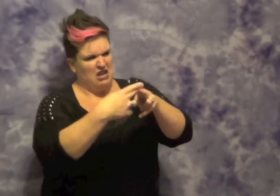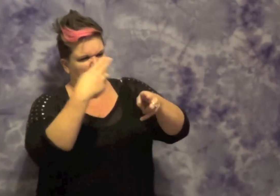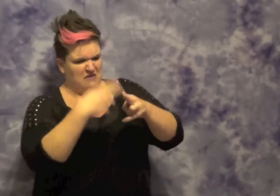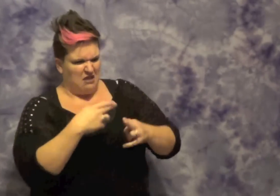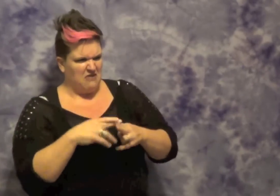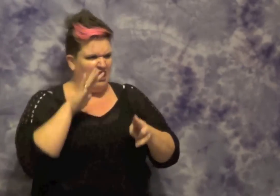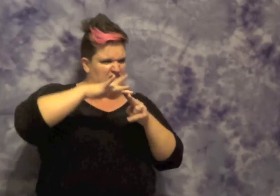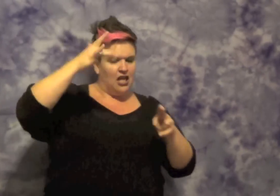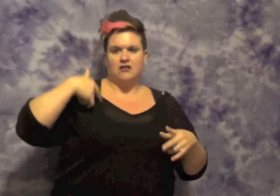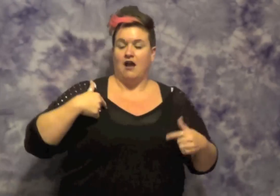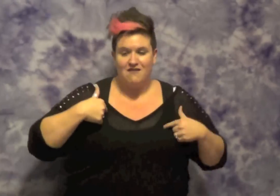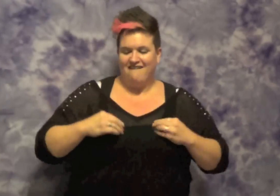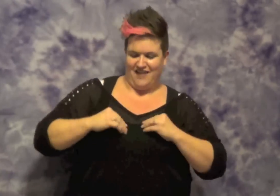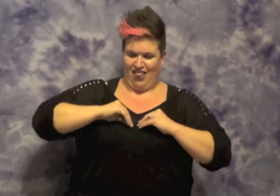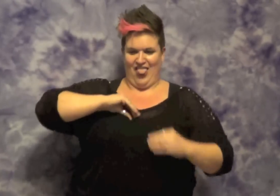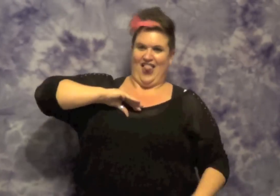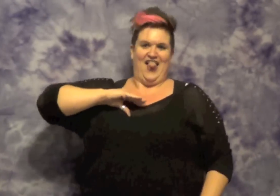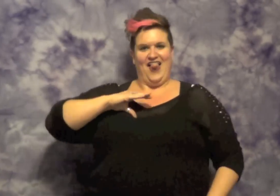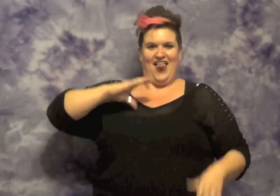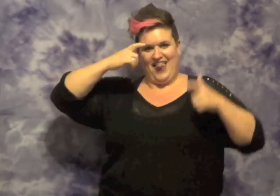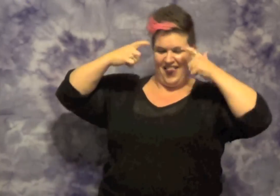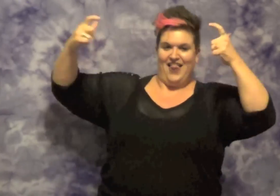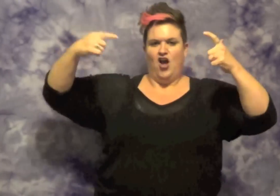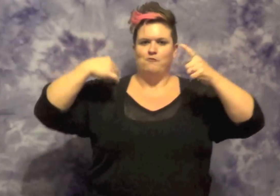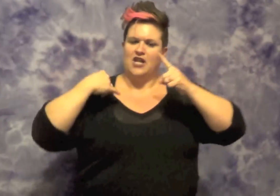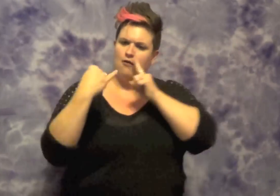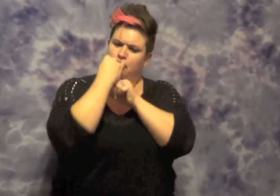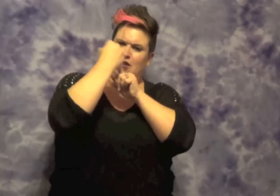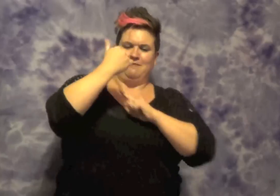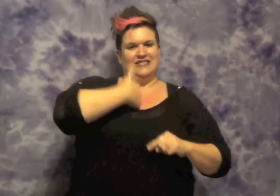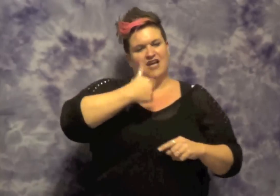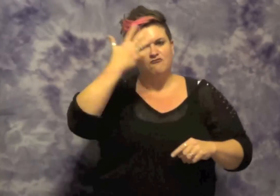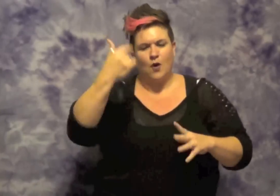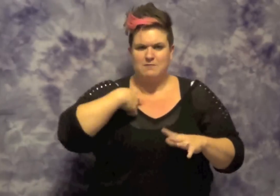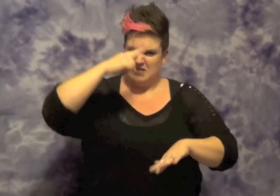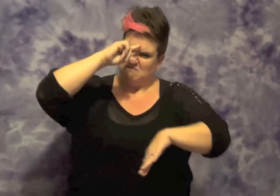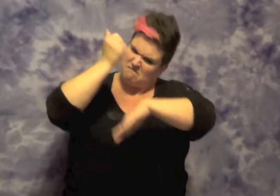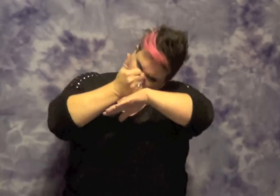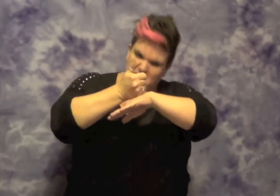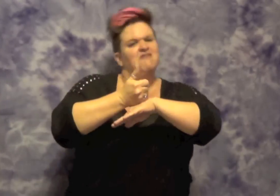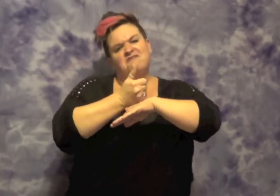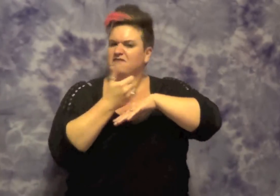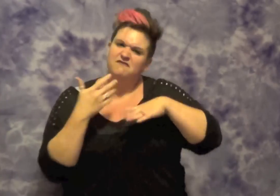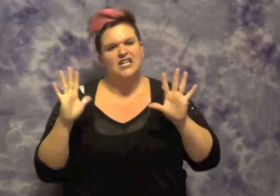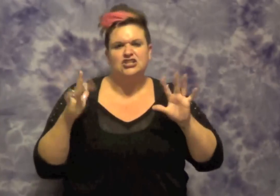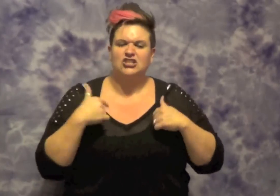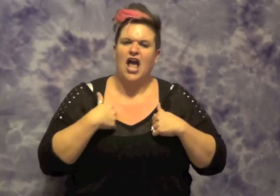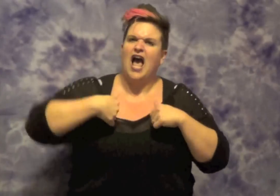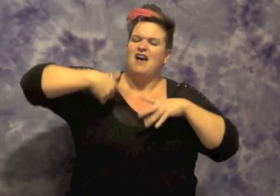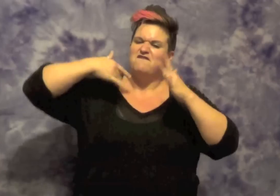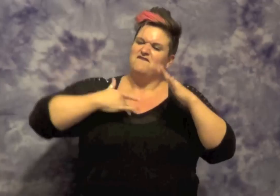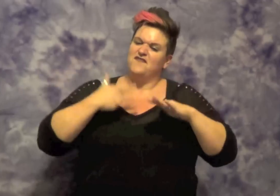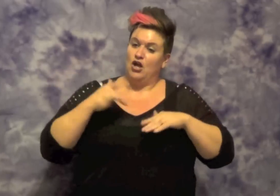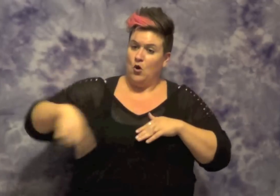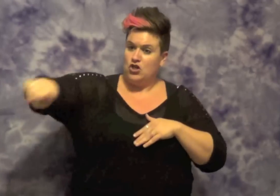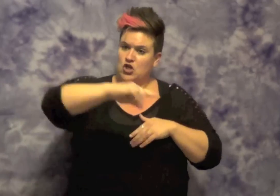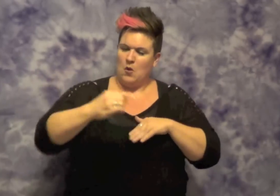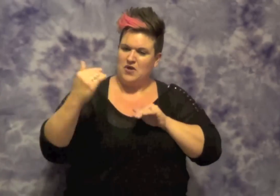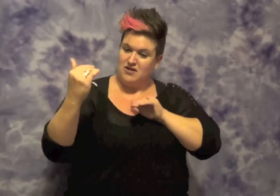myself. But still hungry. I bully myself. Cause I make me do what I put my mind to. And I'm a million leagues above me. Ill when I speak in